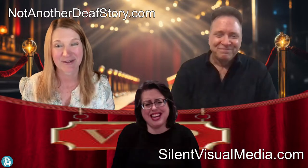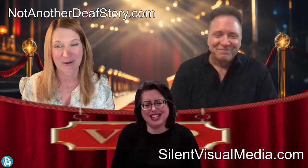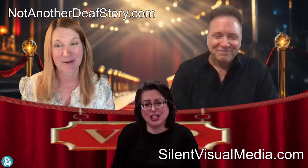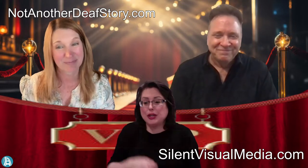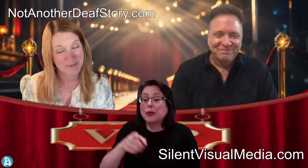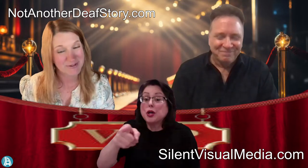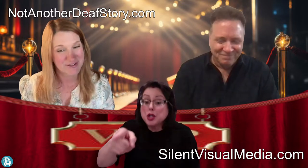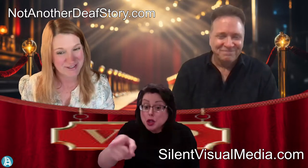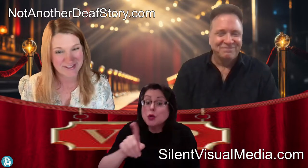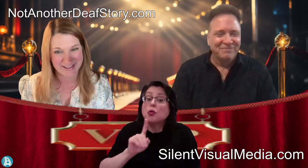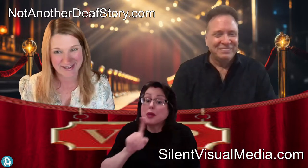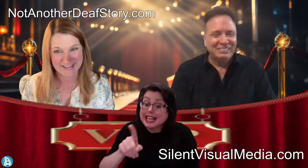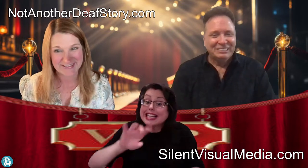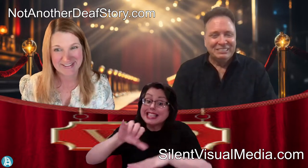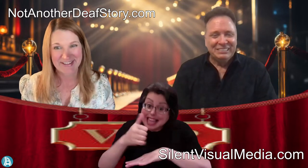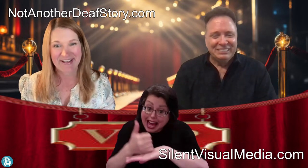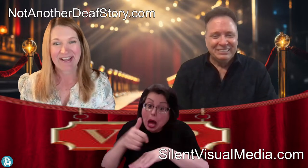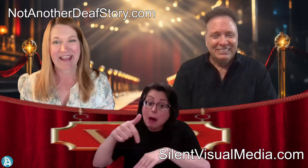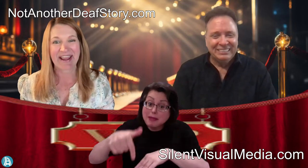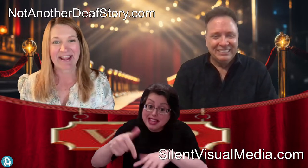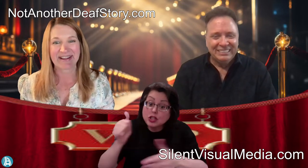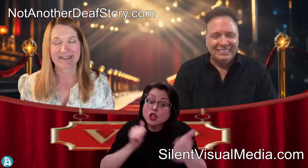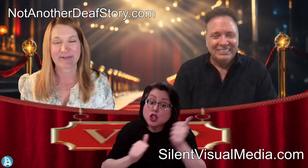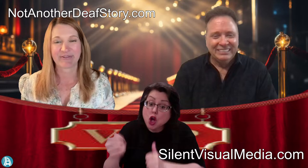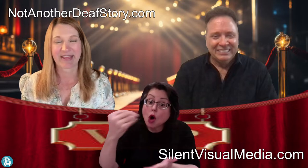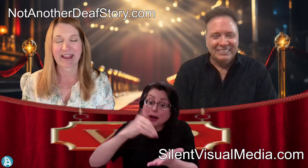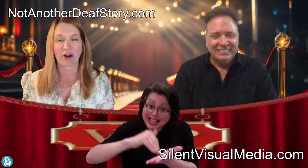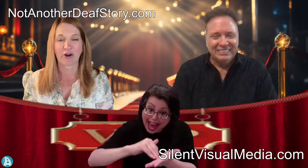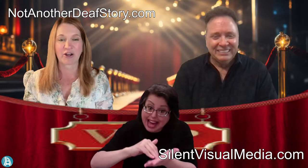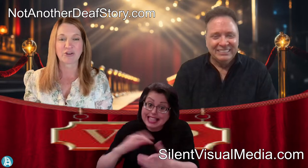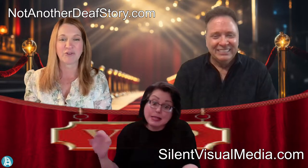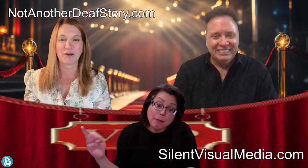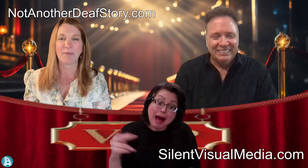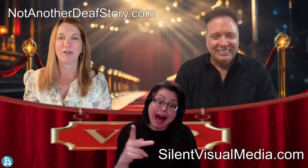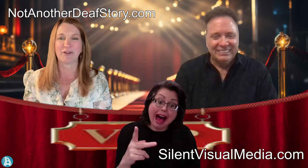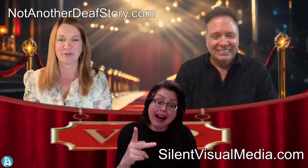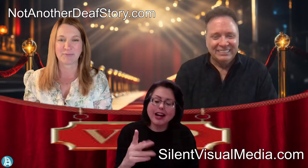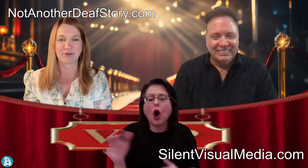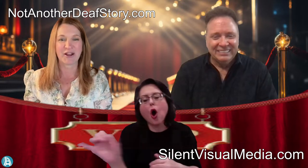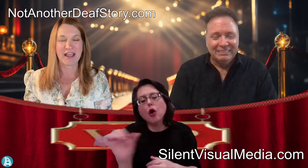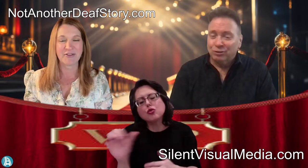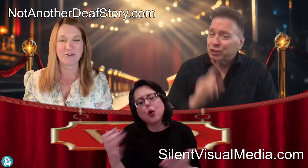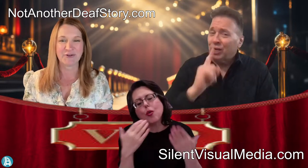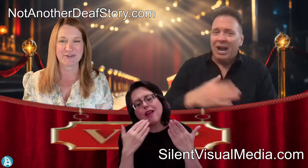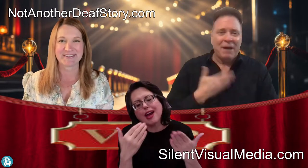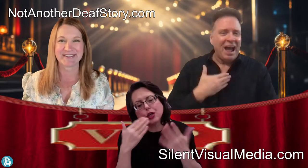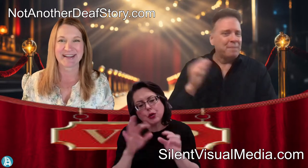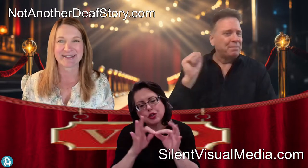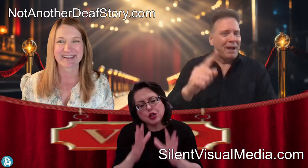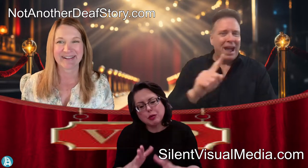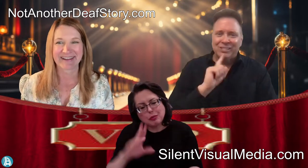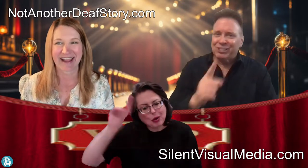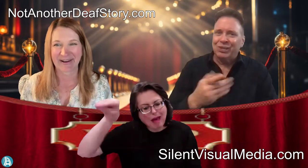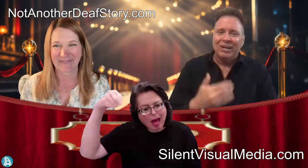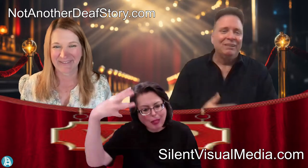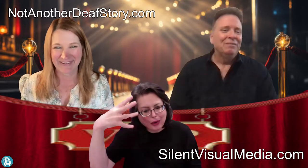Thank you. I that. And to thank our incredible interpreter, Heather, who did a solid hour.